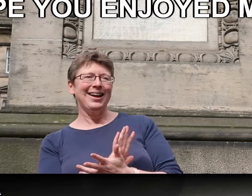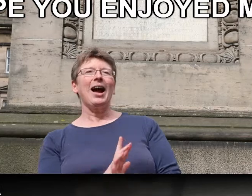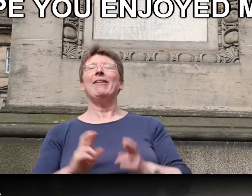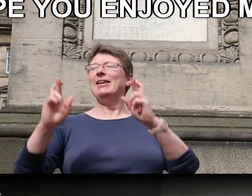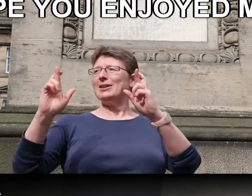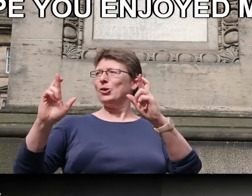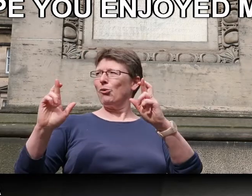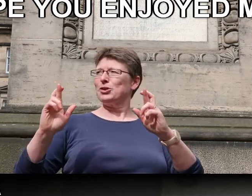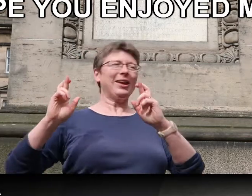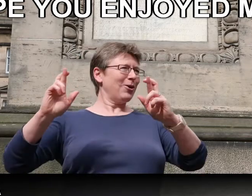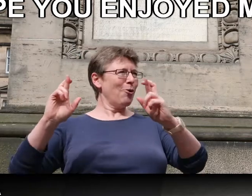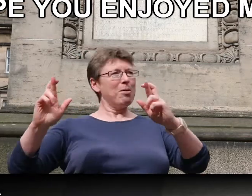And then that's hope, so like hope.